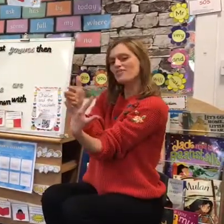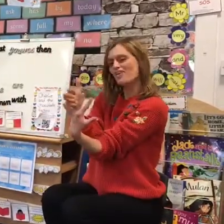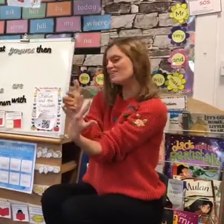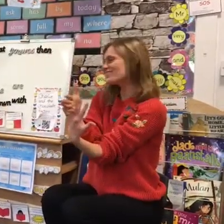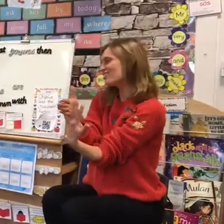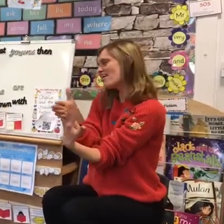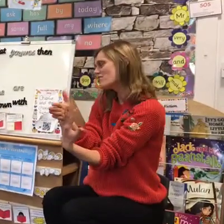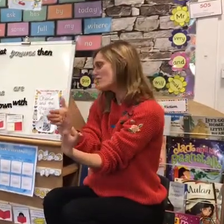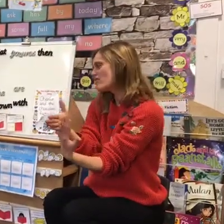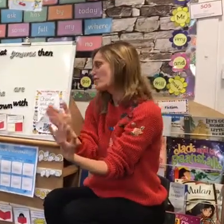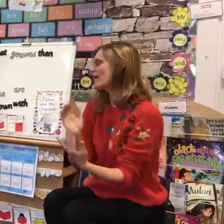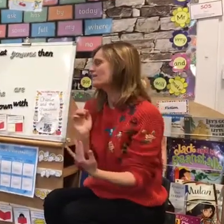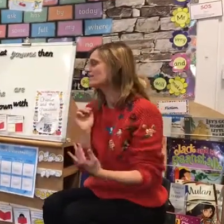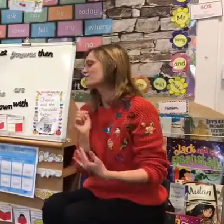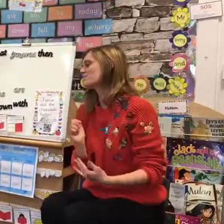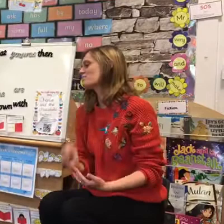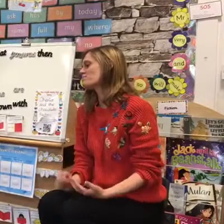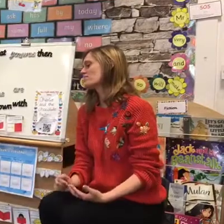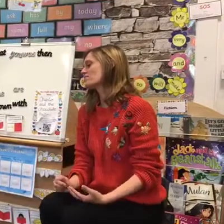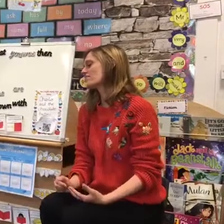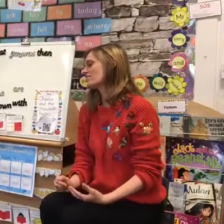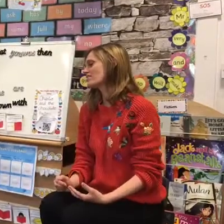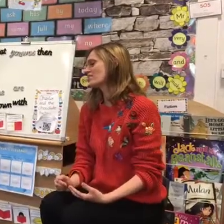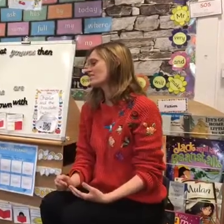no, we've got to go through it.